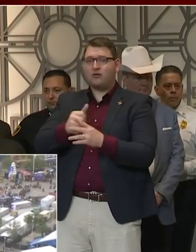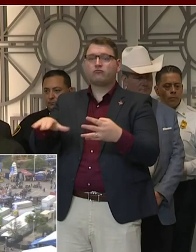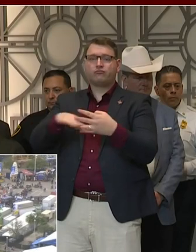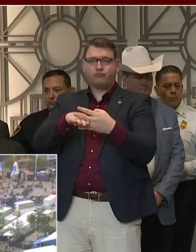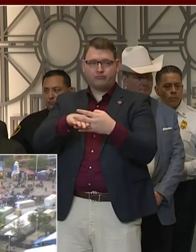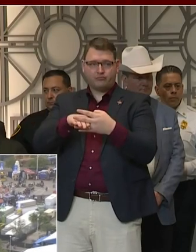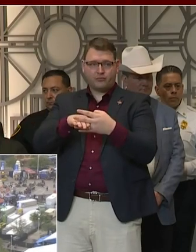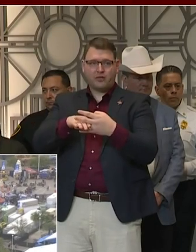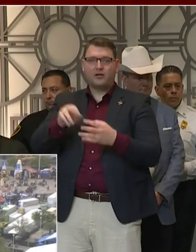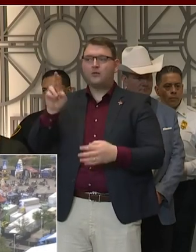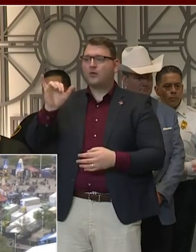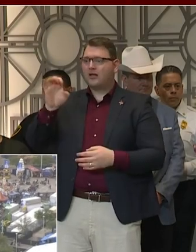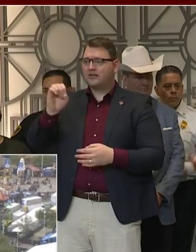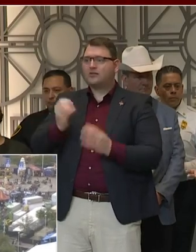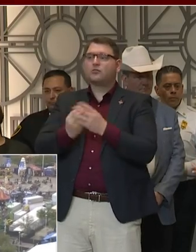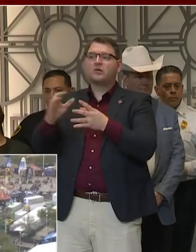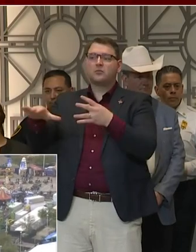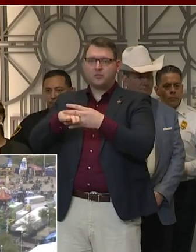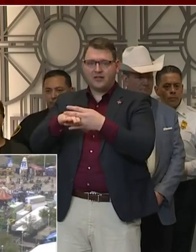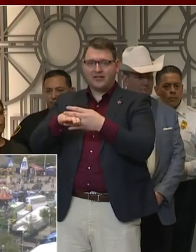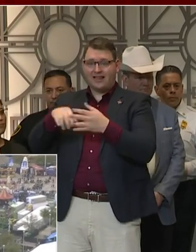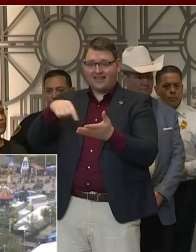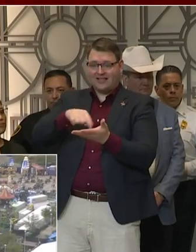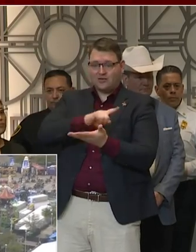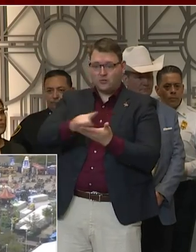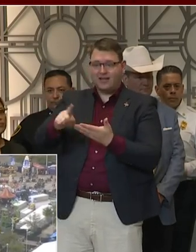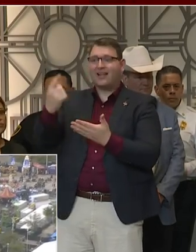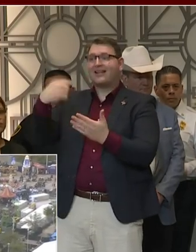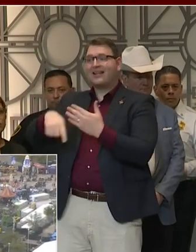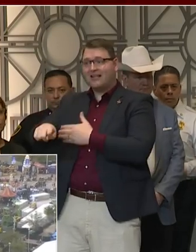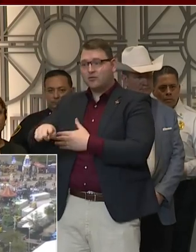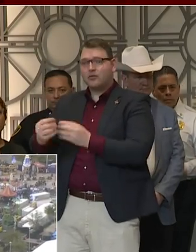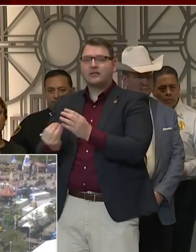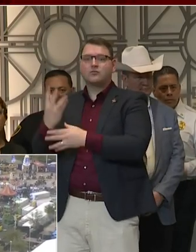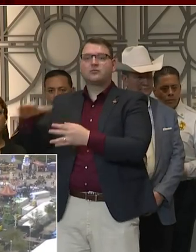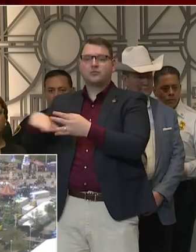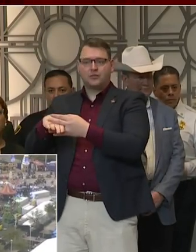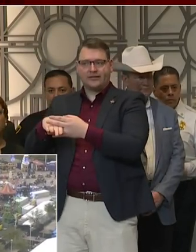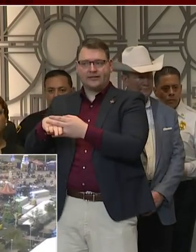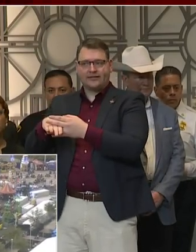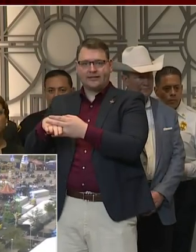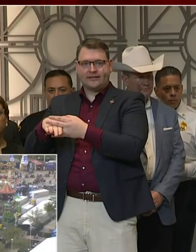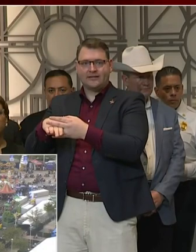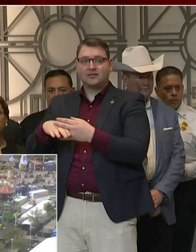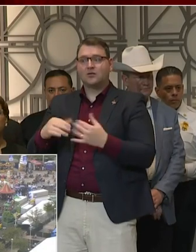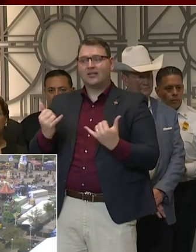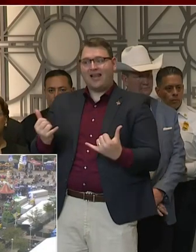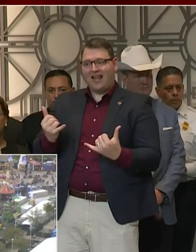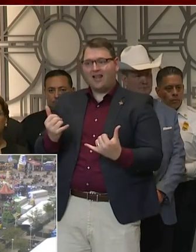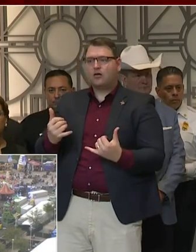this week as well as next week. So they are out right now. And so by